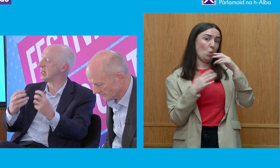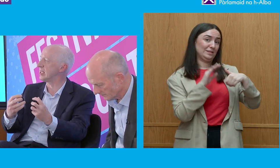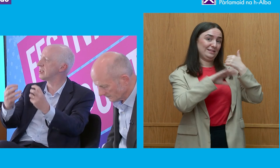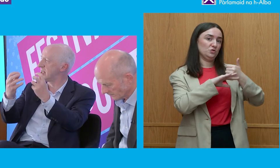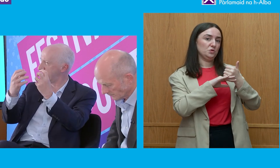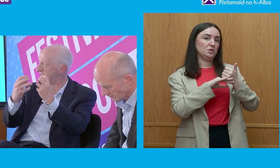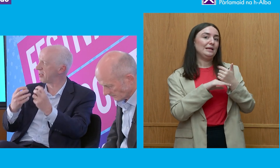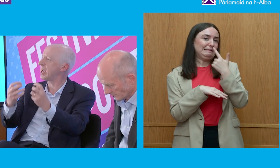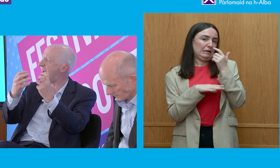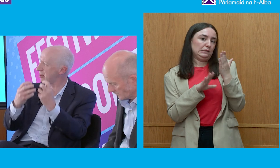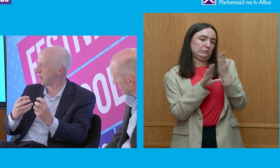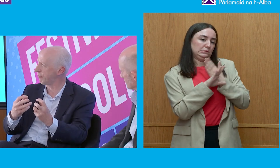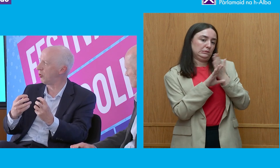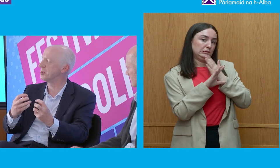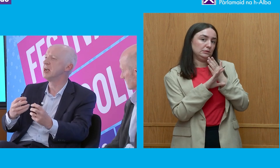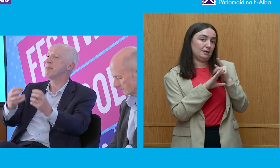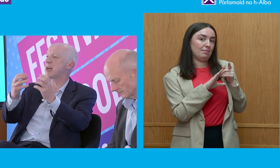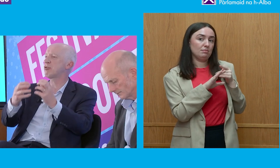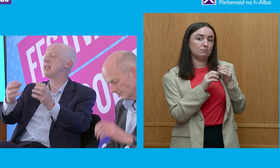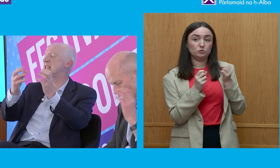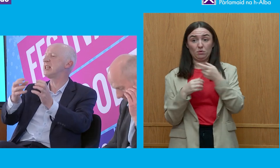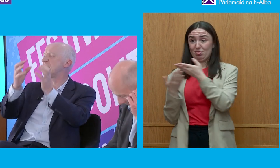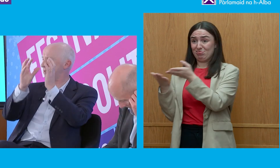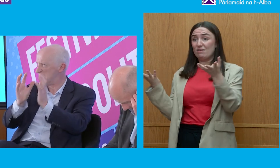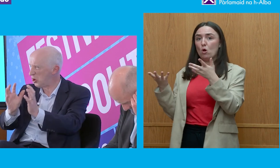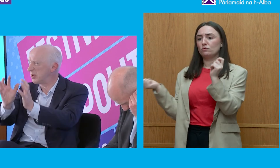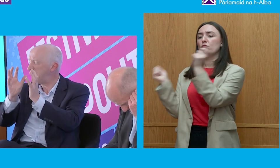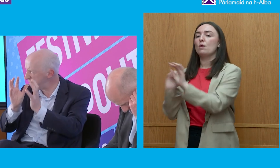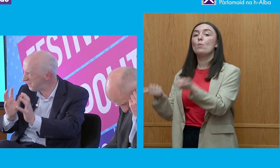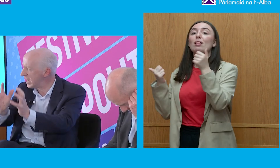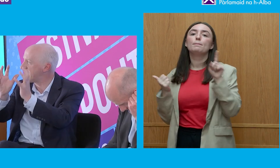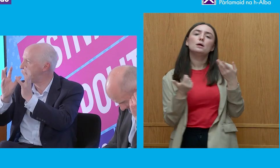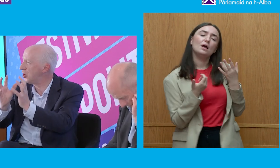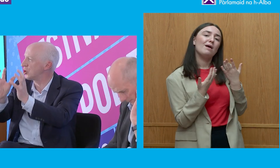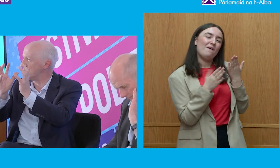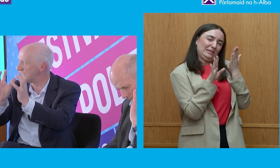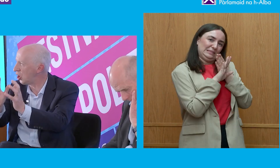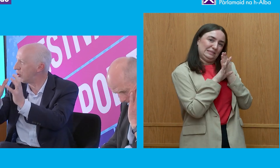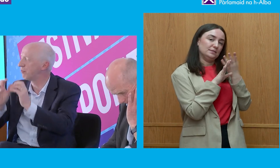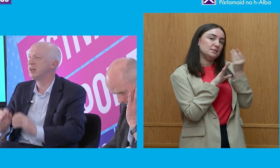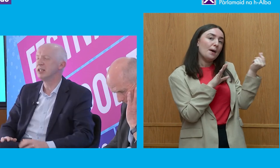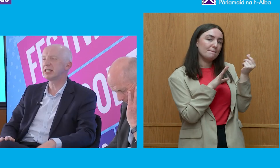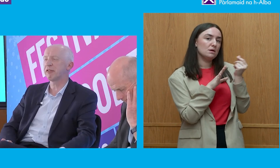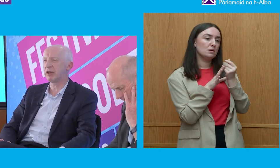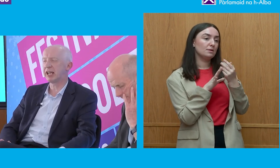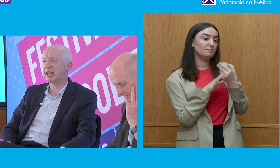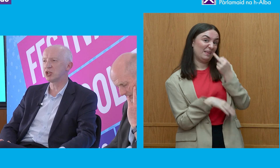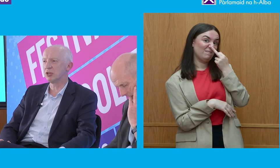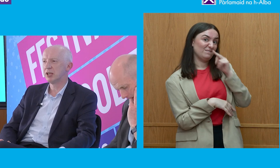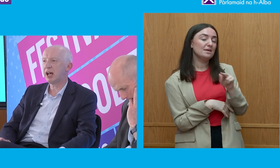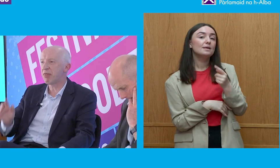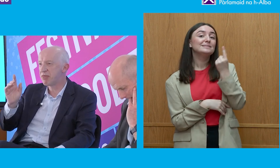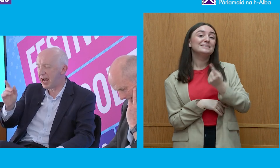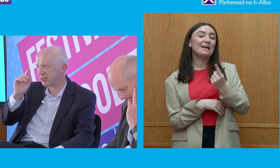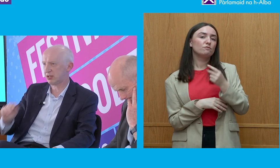disguise that the fact that they hadn't reformed by creating these kind of almost fake versions of self regulation